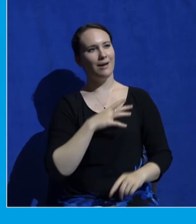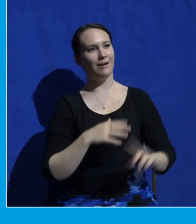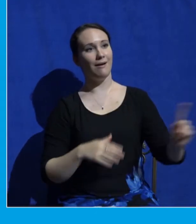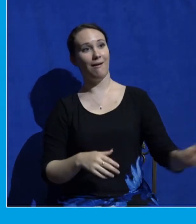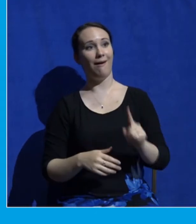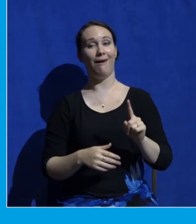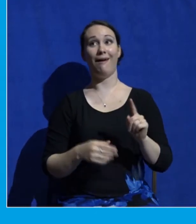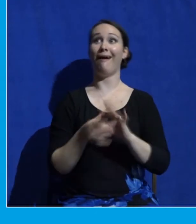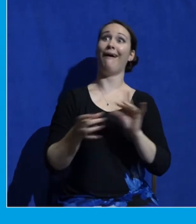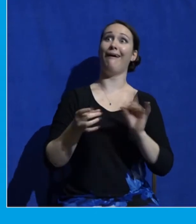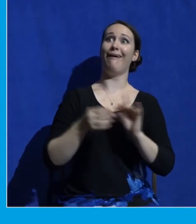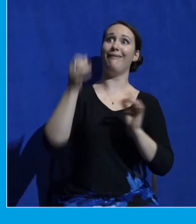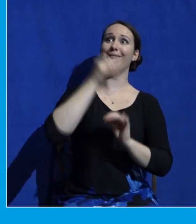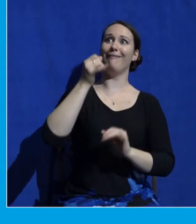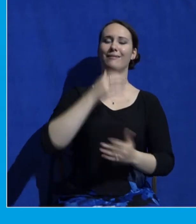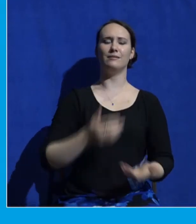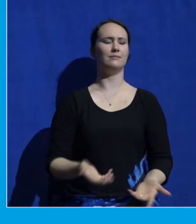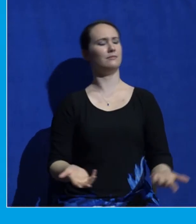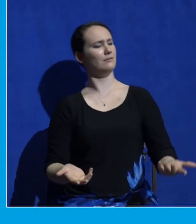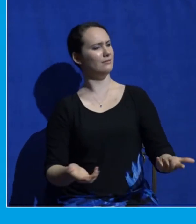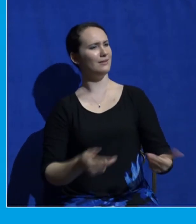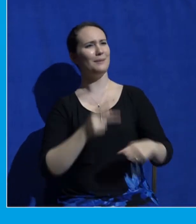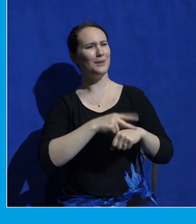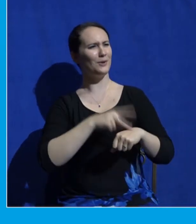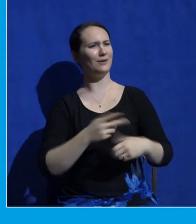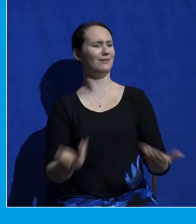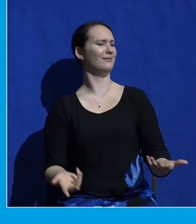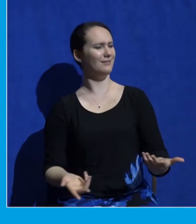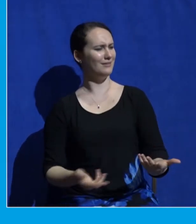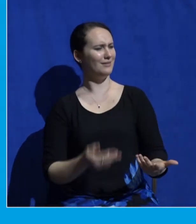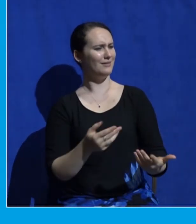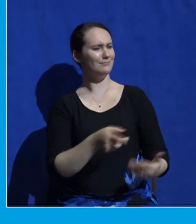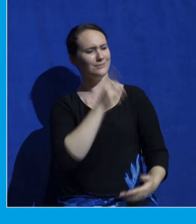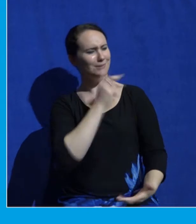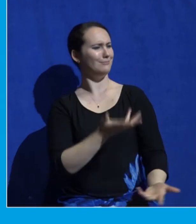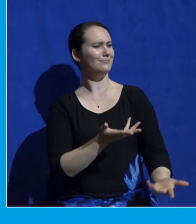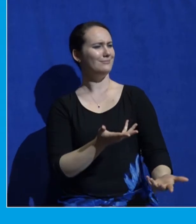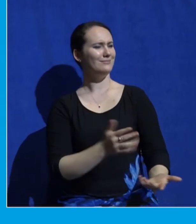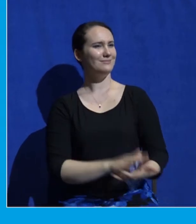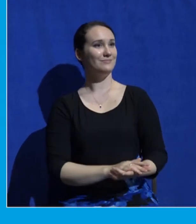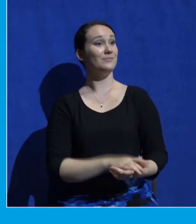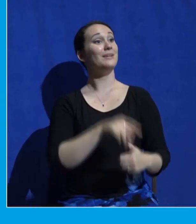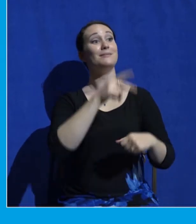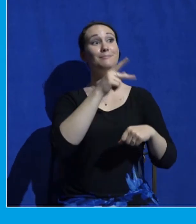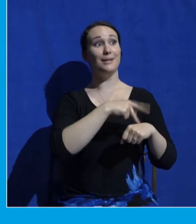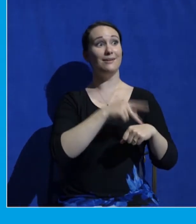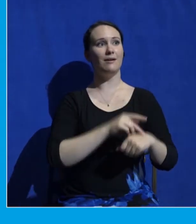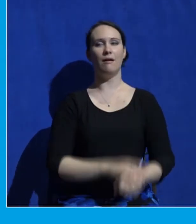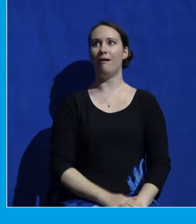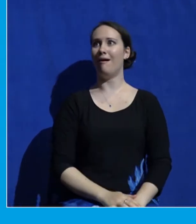Leave it to Peter to say, it is good that we are here.